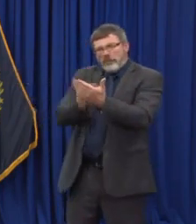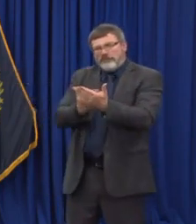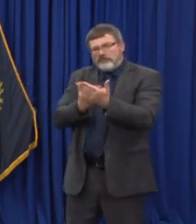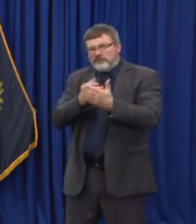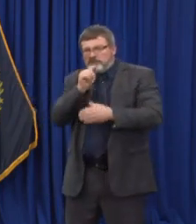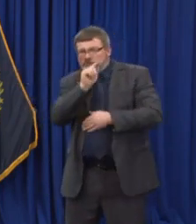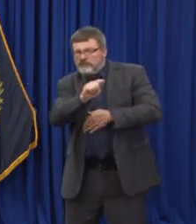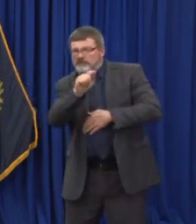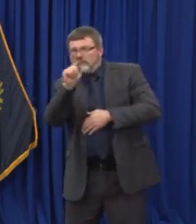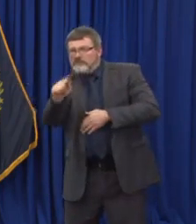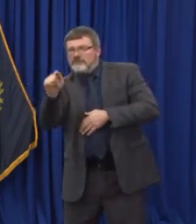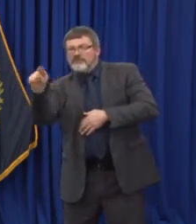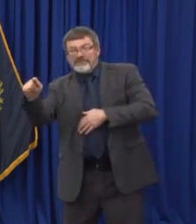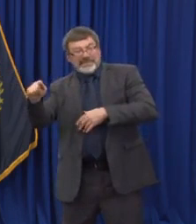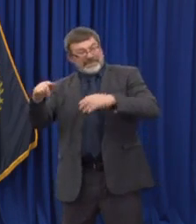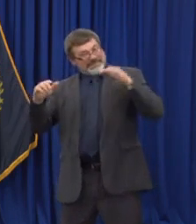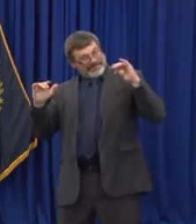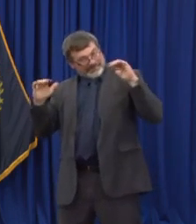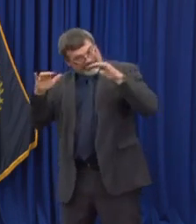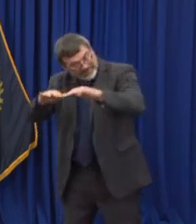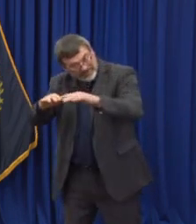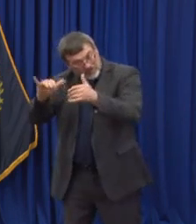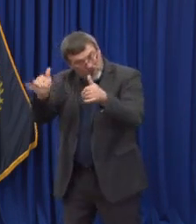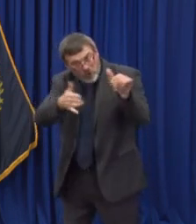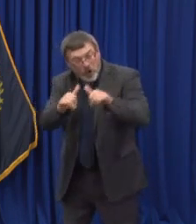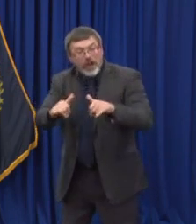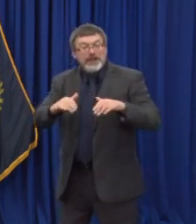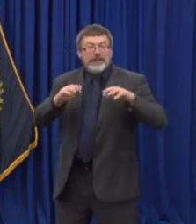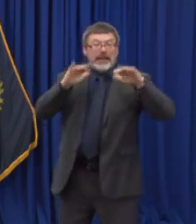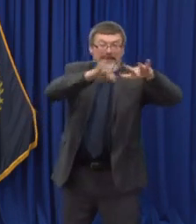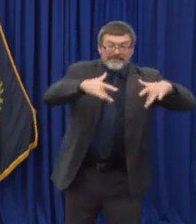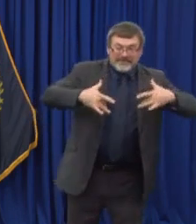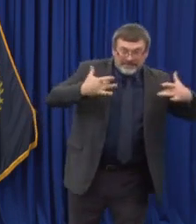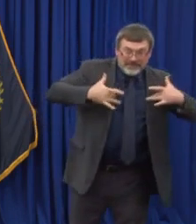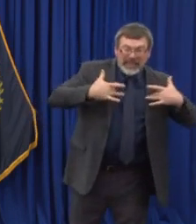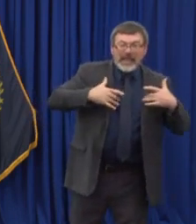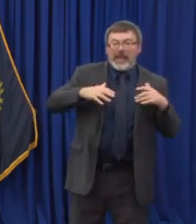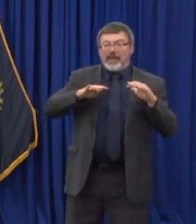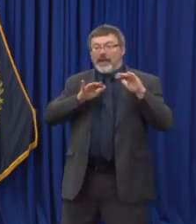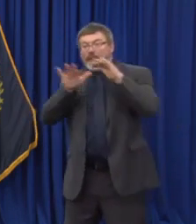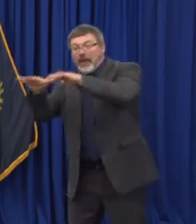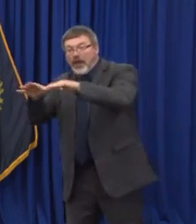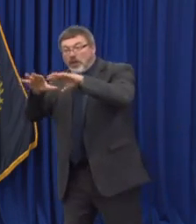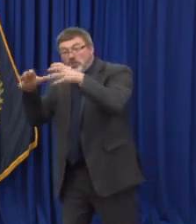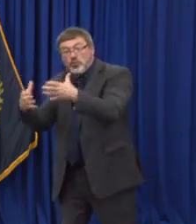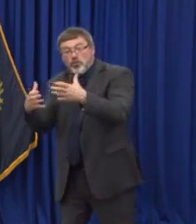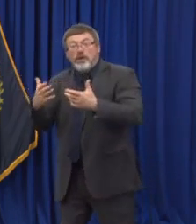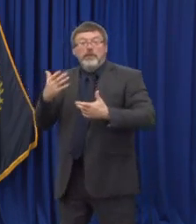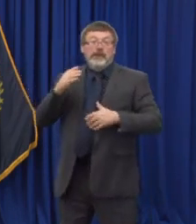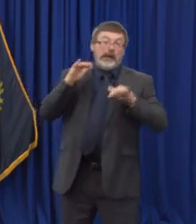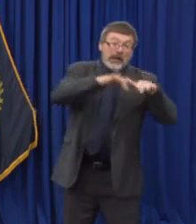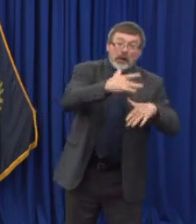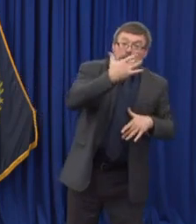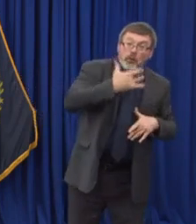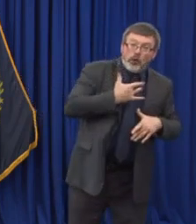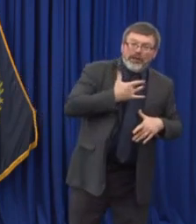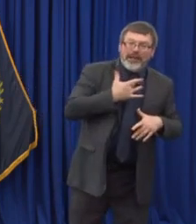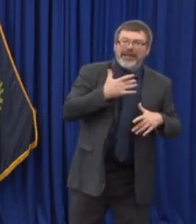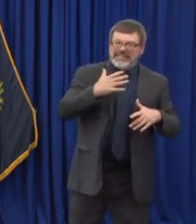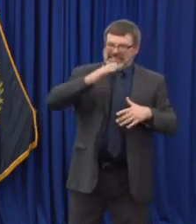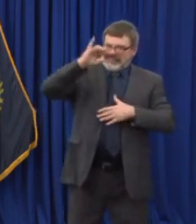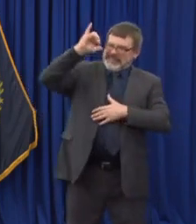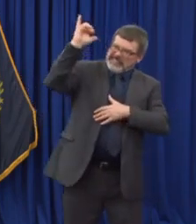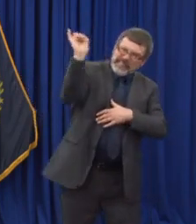regulate the the settings of backyard barbecues or birthday parties or other types of social gatherings that people come together.